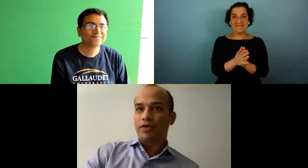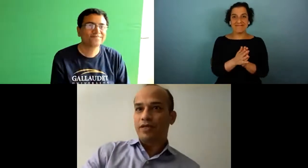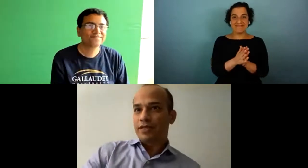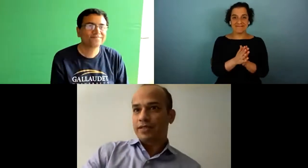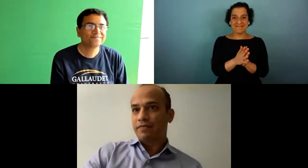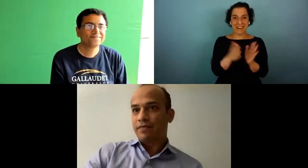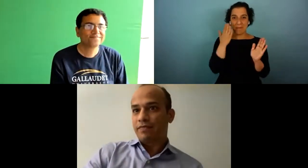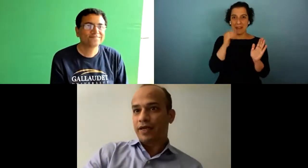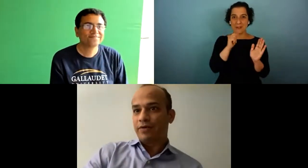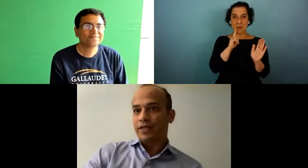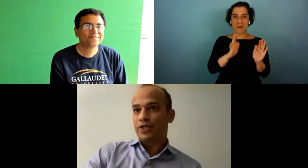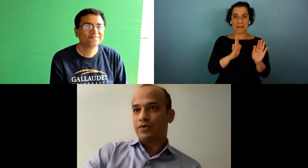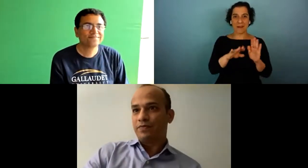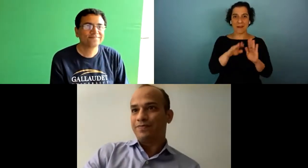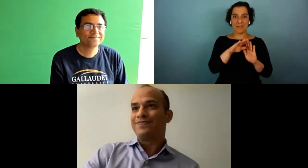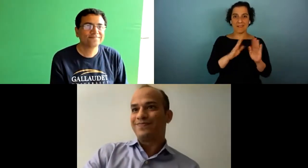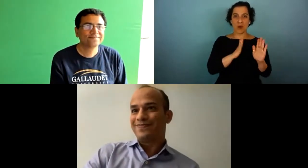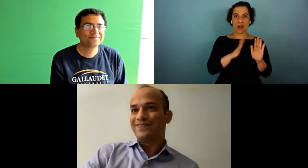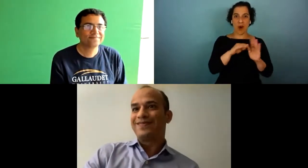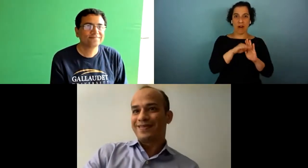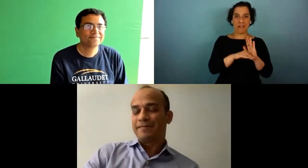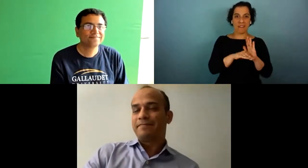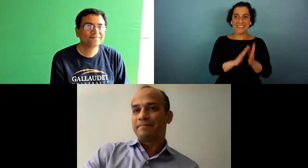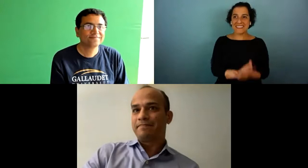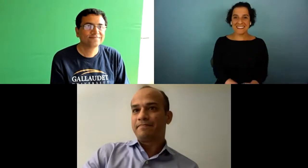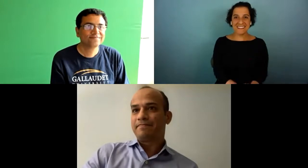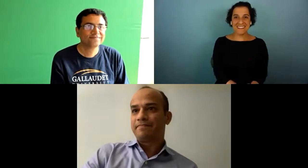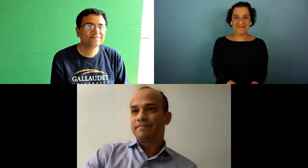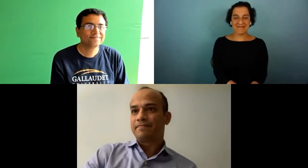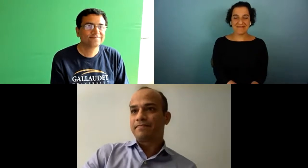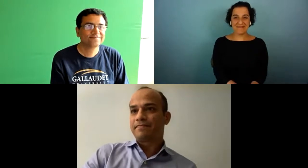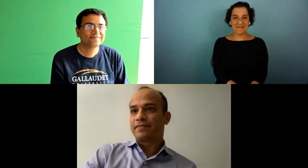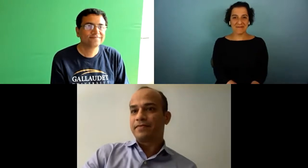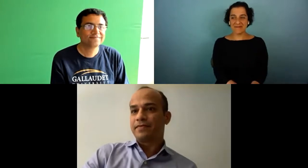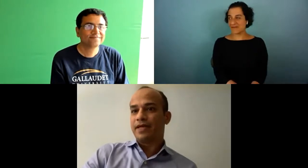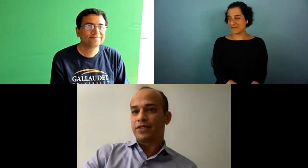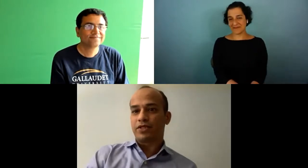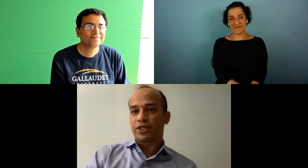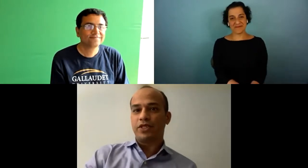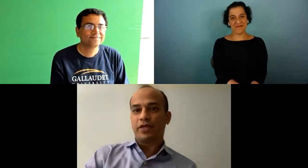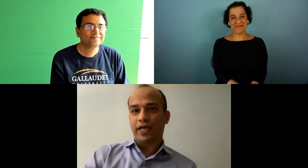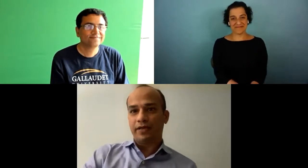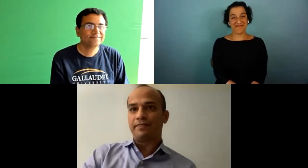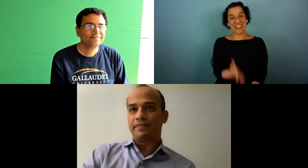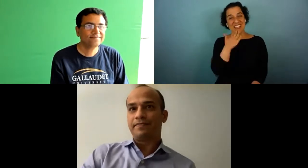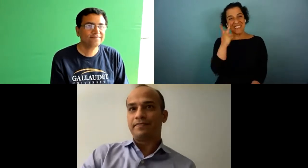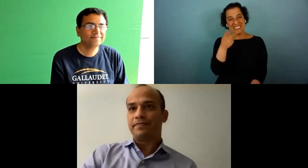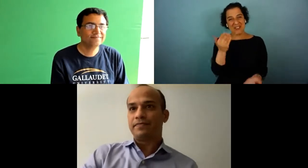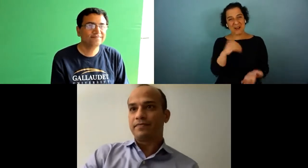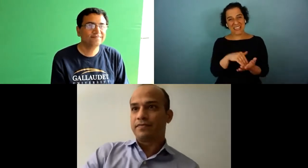protocol protocol is but i will miss you by the way it was good to see you again